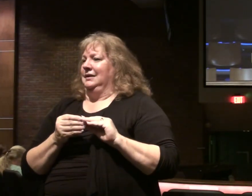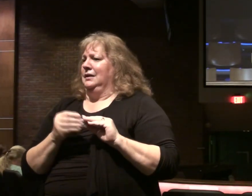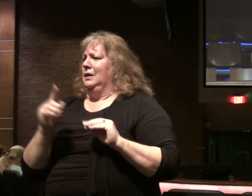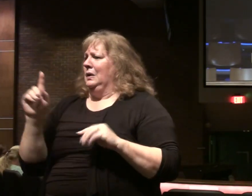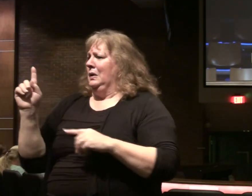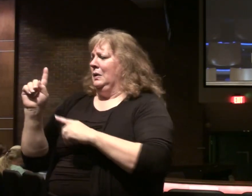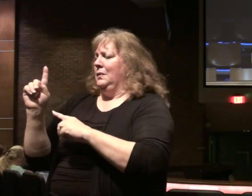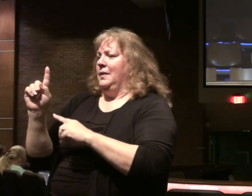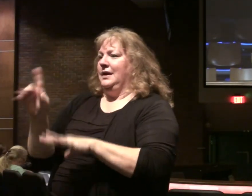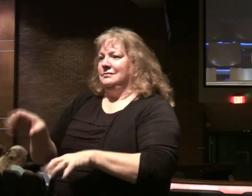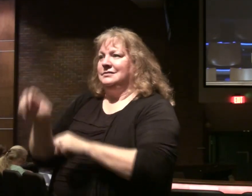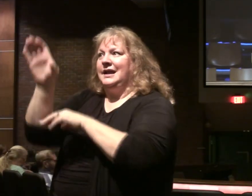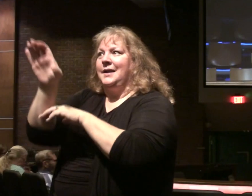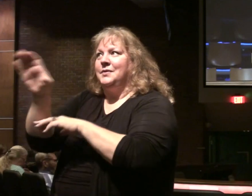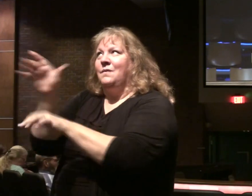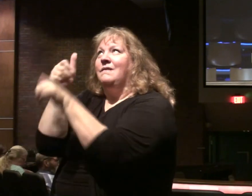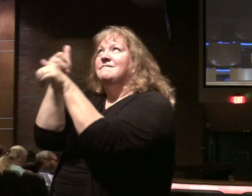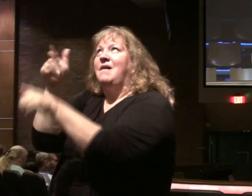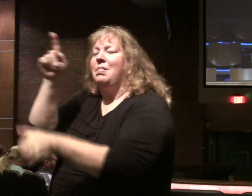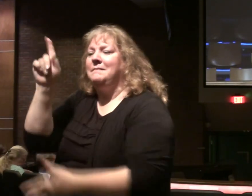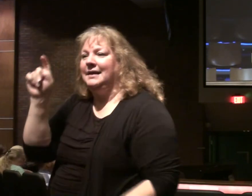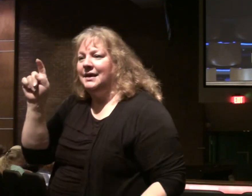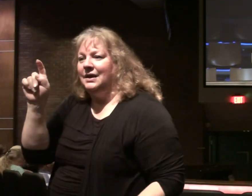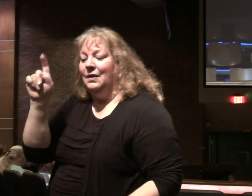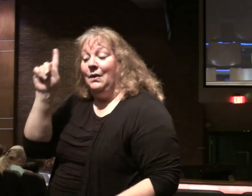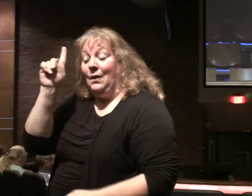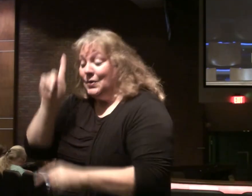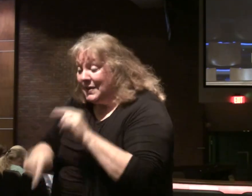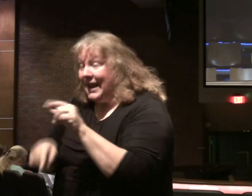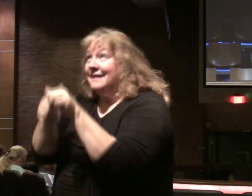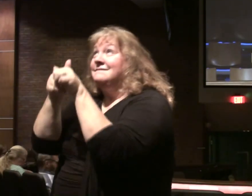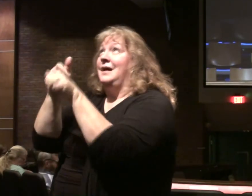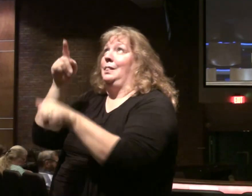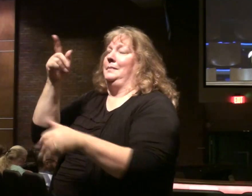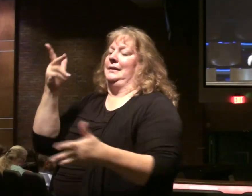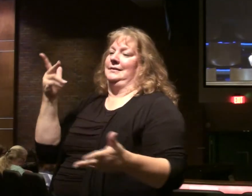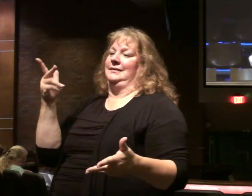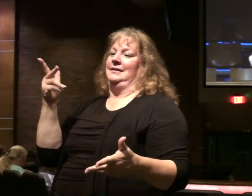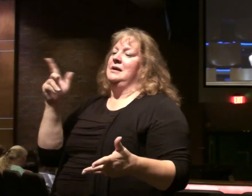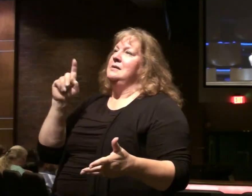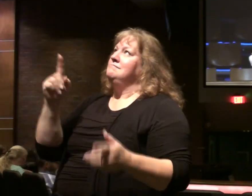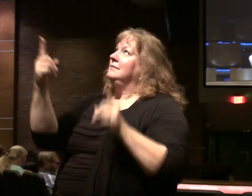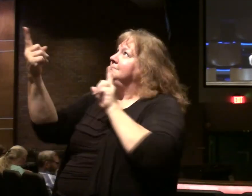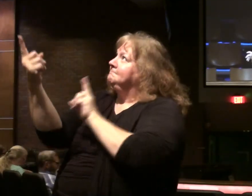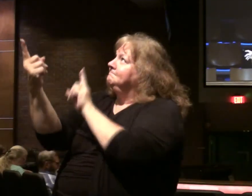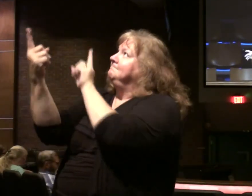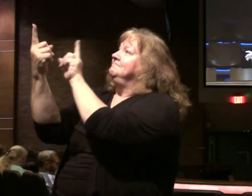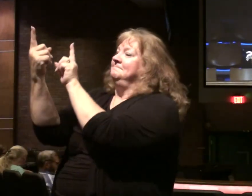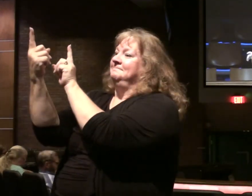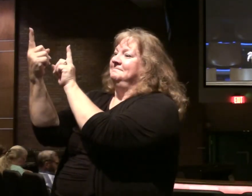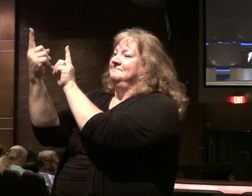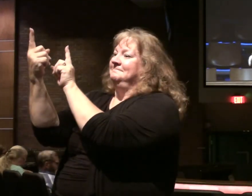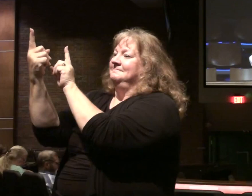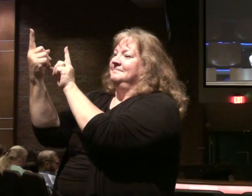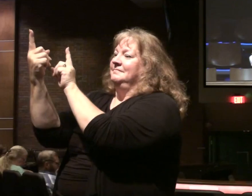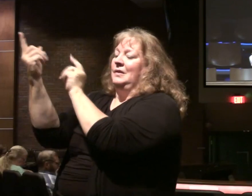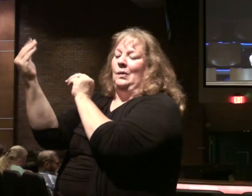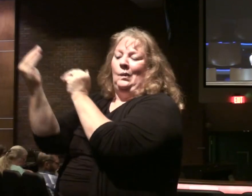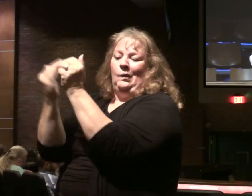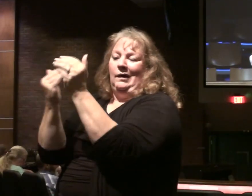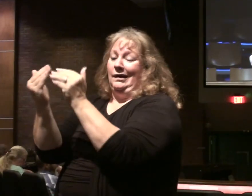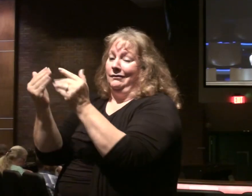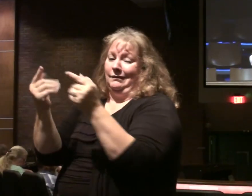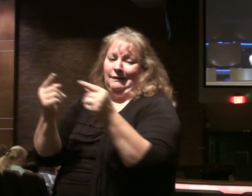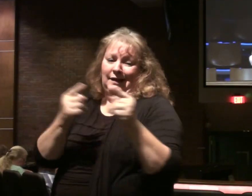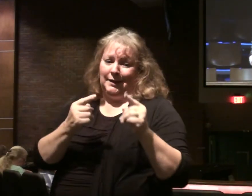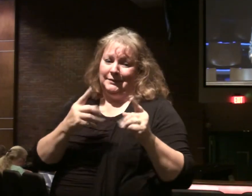Where is the. Take up your cross and follow me. Or you can't be my disciple. You must come to the Lord. Whatever comes.